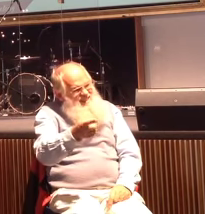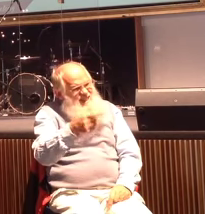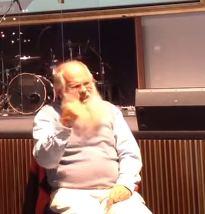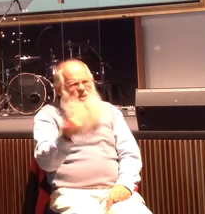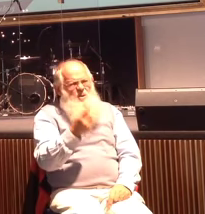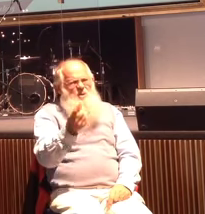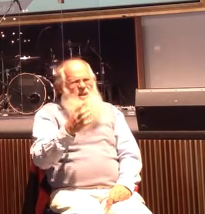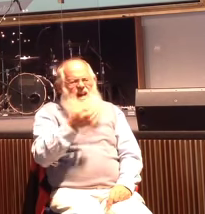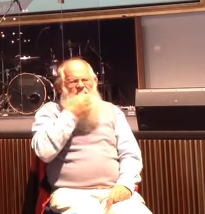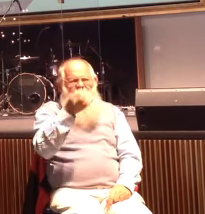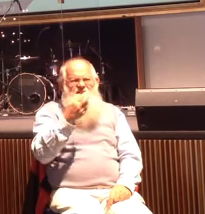leave?